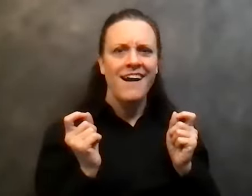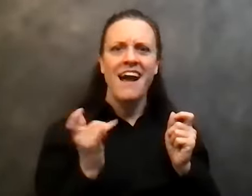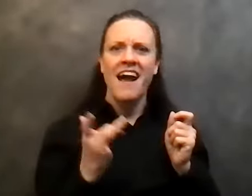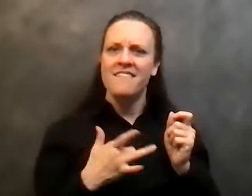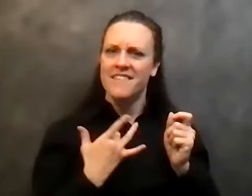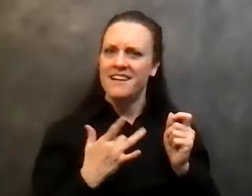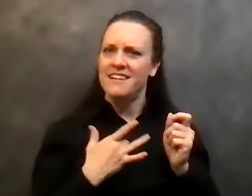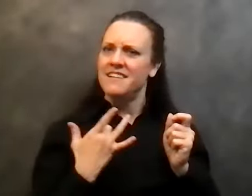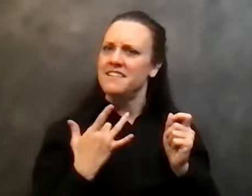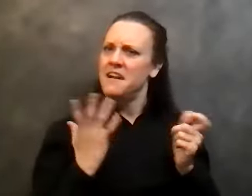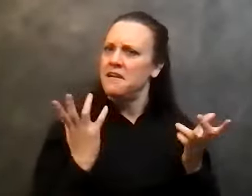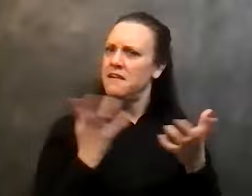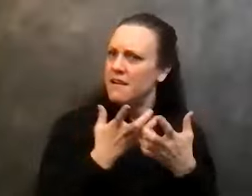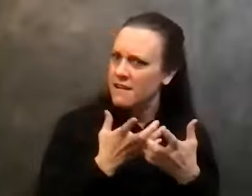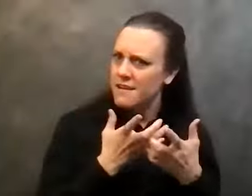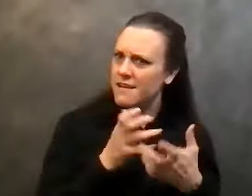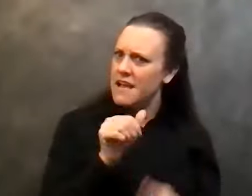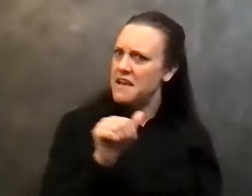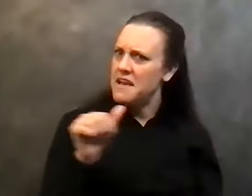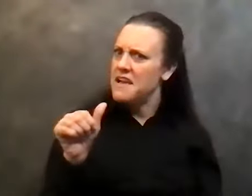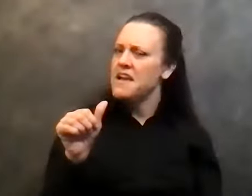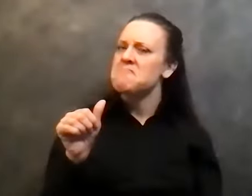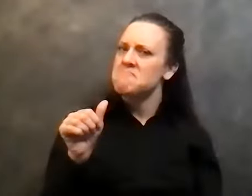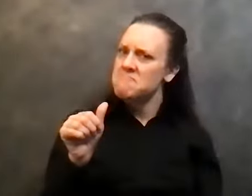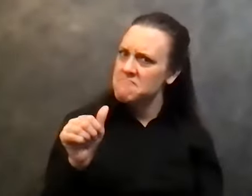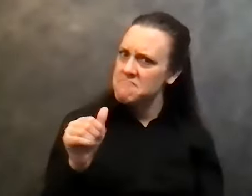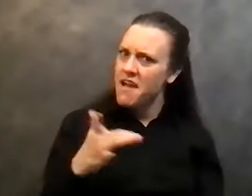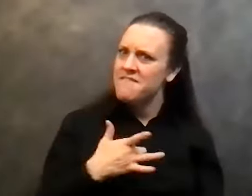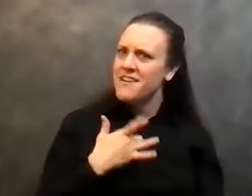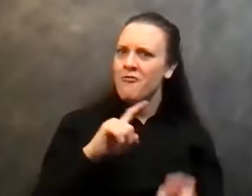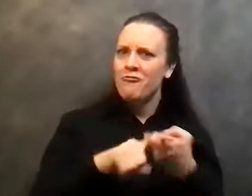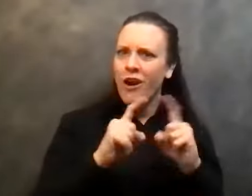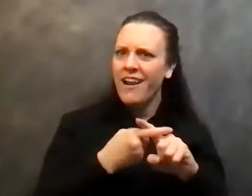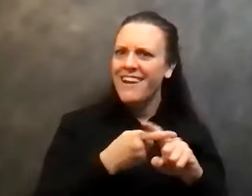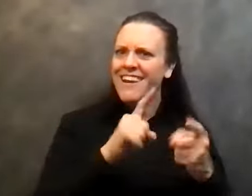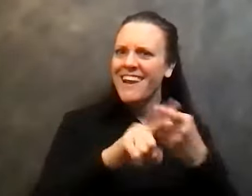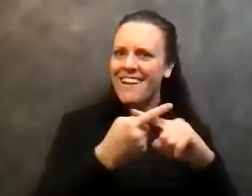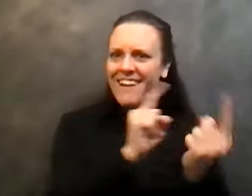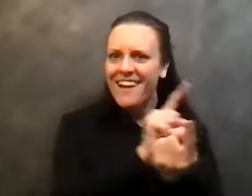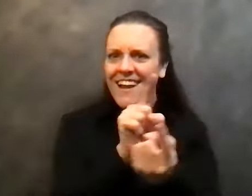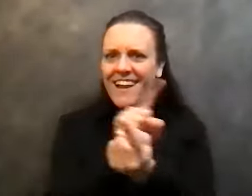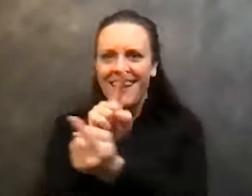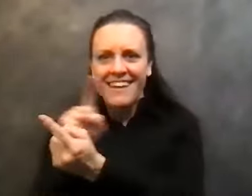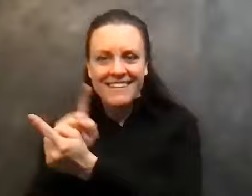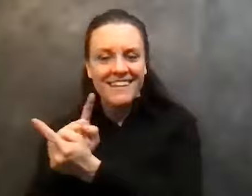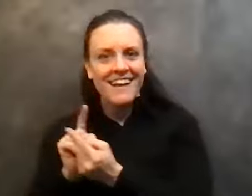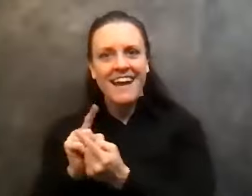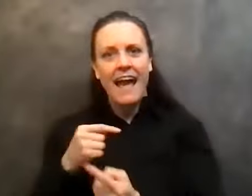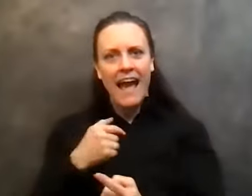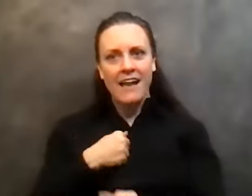even fit into this AA thing, started to get some friends. I even started to like some of the